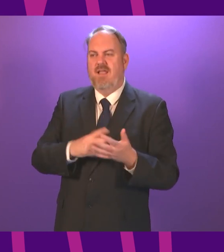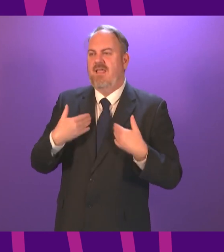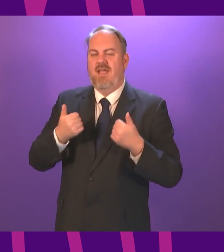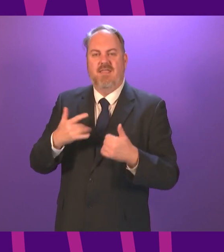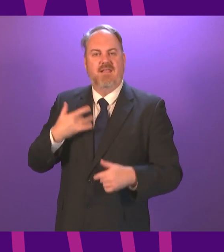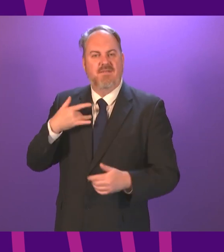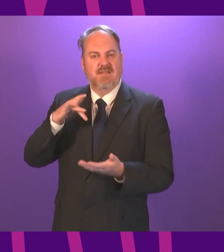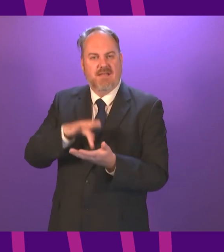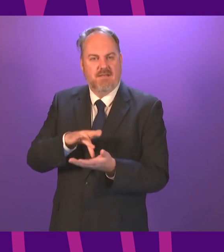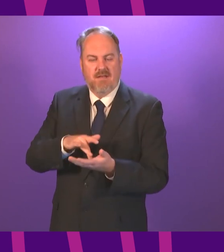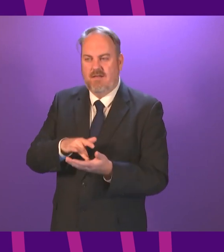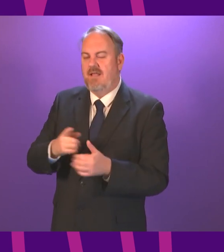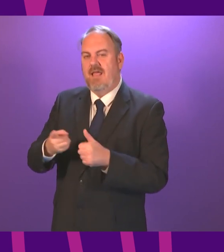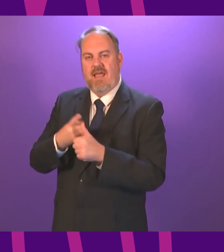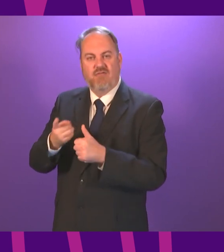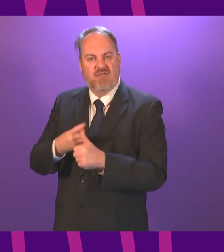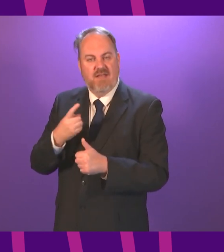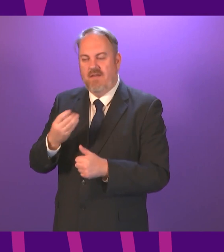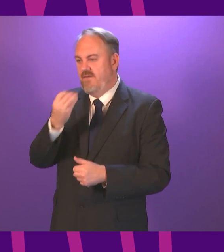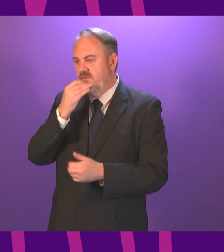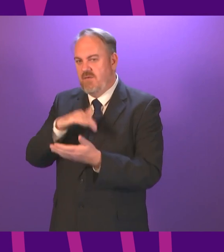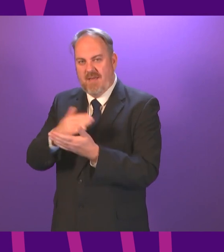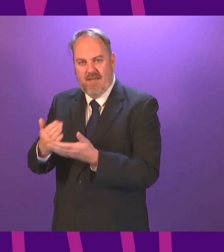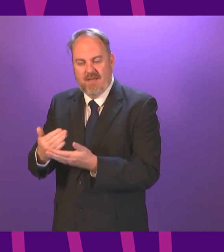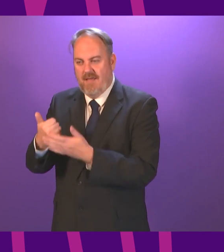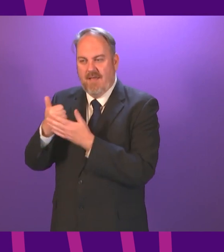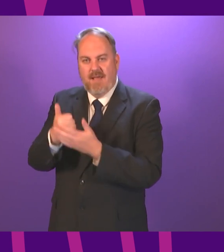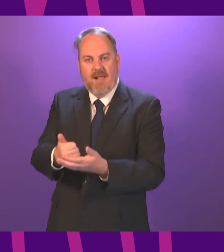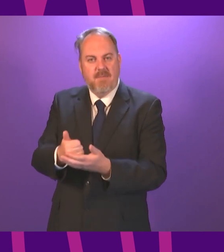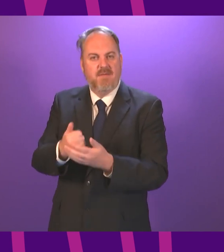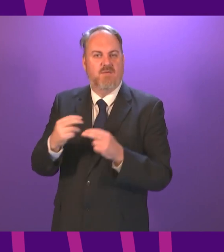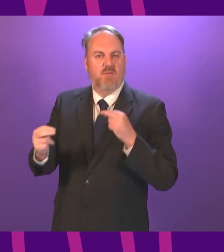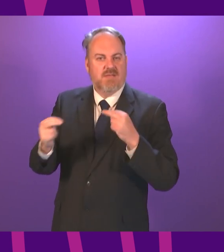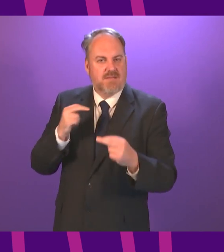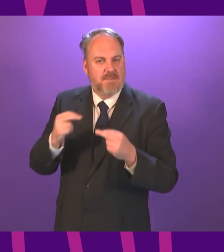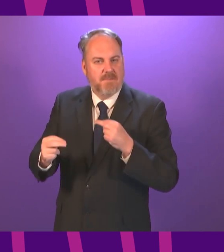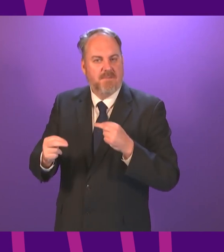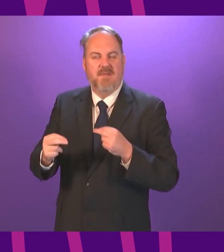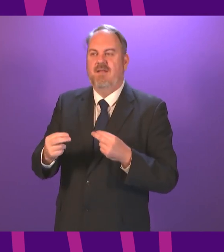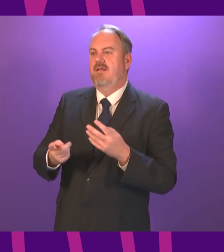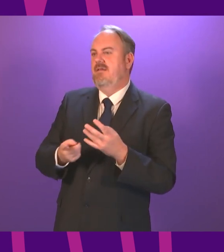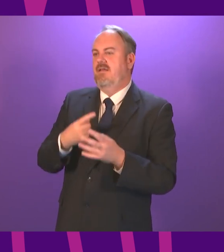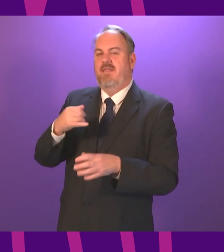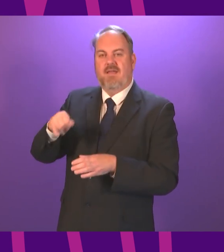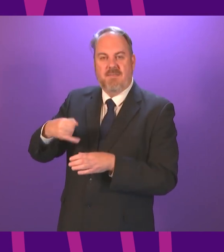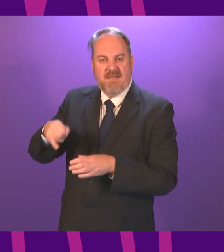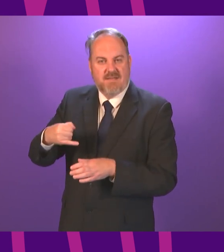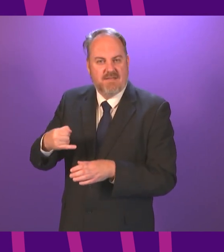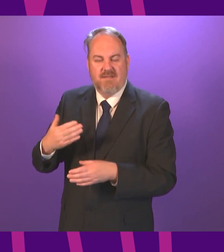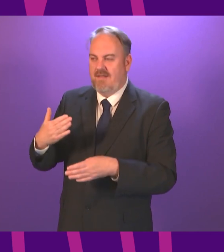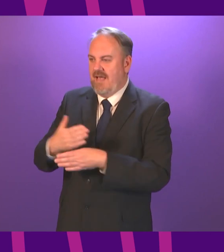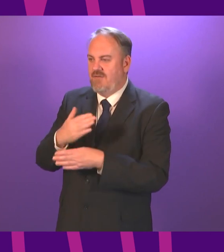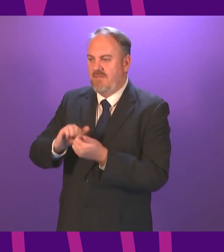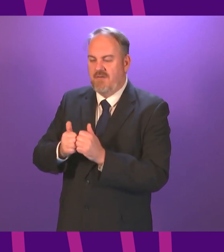Centre Airdrie Food Bank Paul's Parcels Hope for Autism Diamonds in the Community Crawford's Pharmacy Airdrie Action Partnership